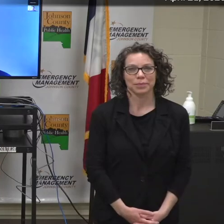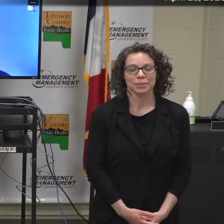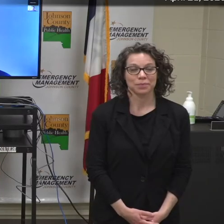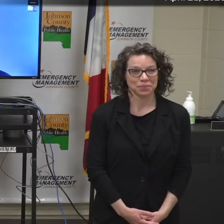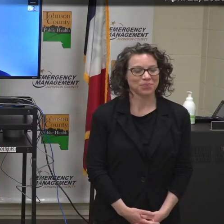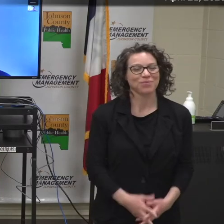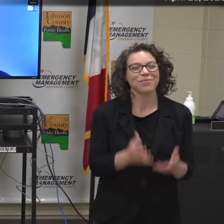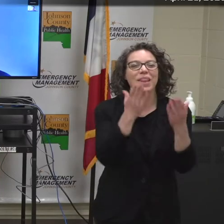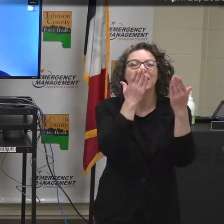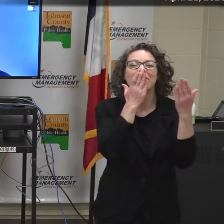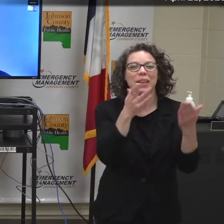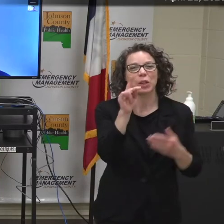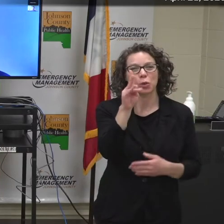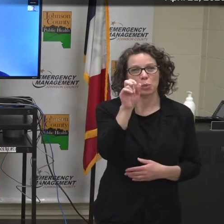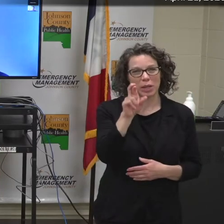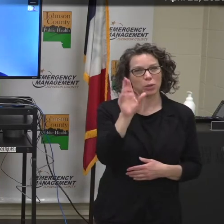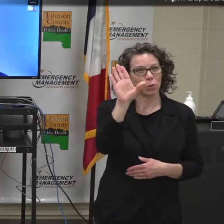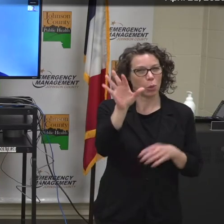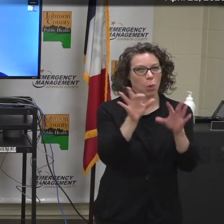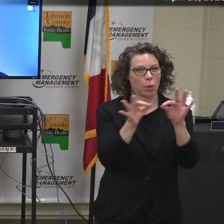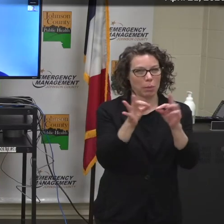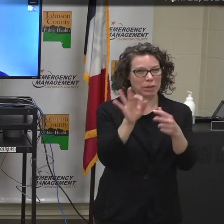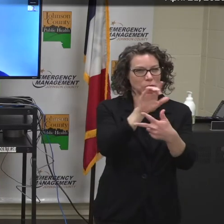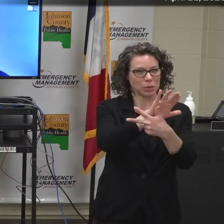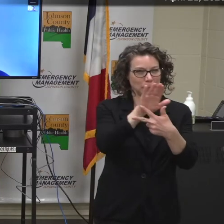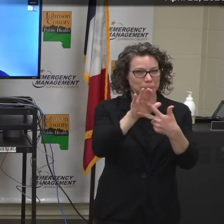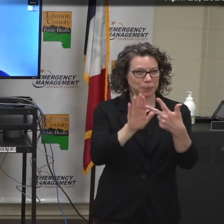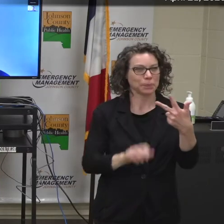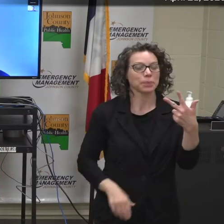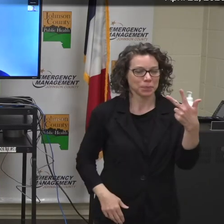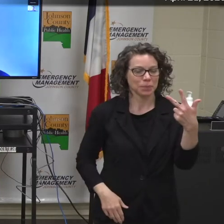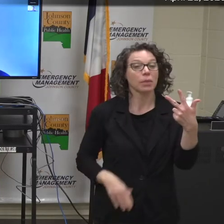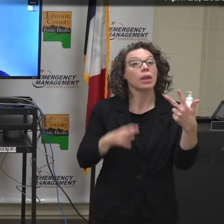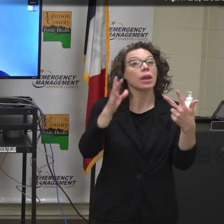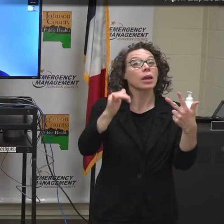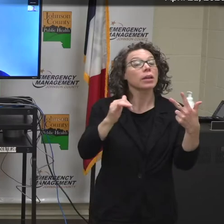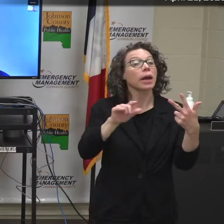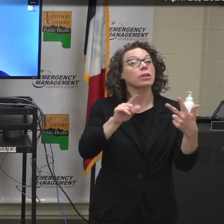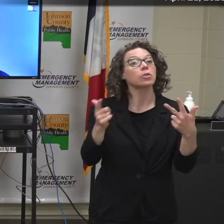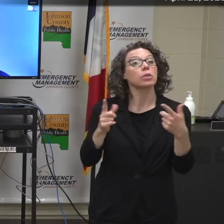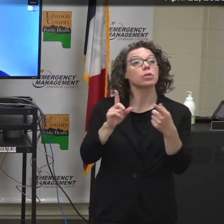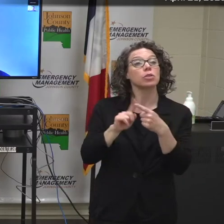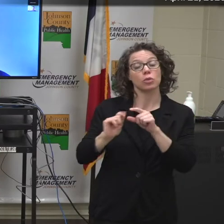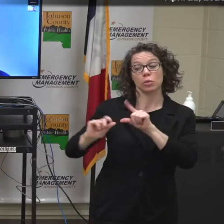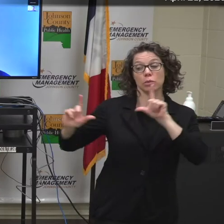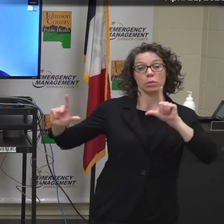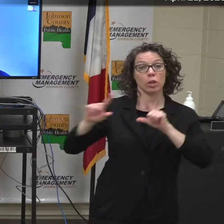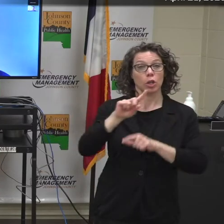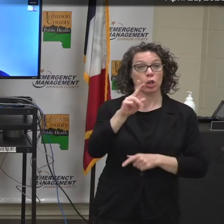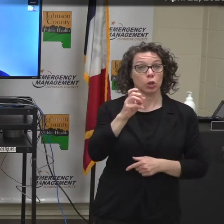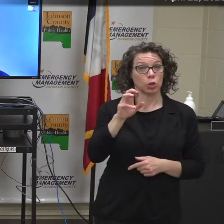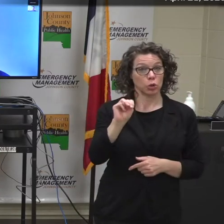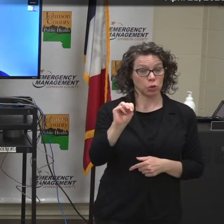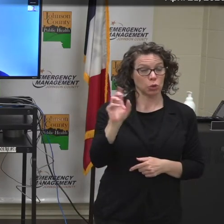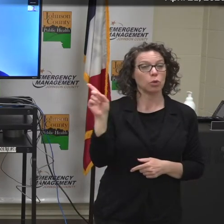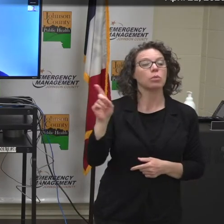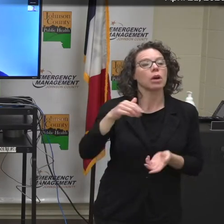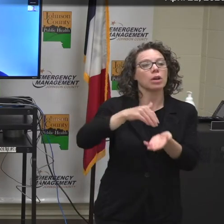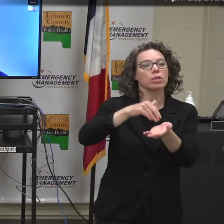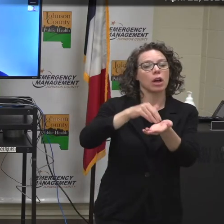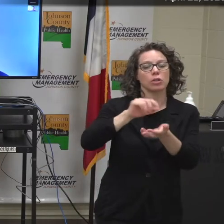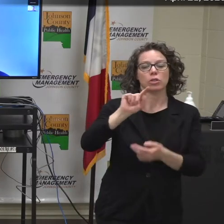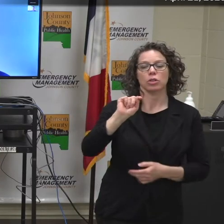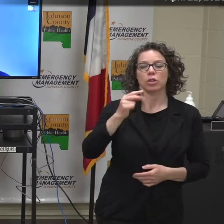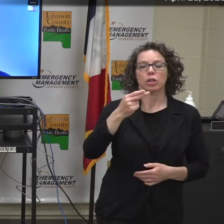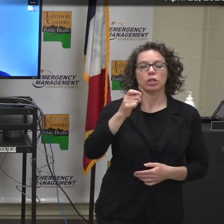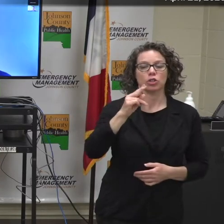All right. Thank you, Peter, for that message. And now we will switch over to our Zoom participants. Dr. Theresa Brennan, Chief